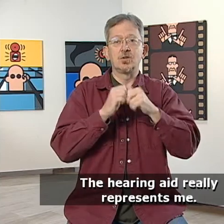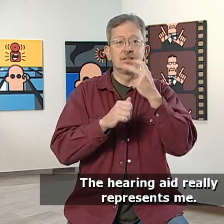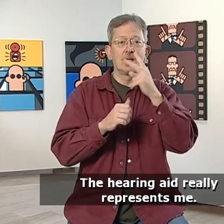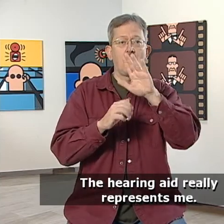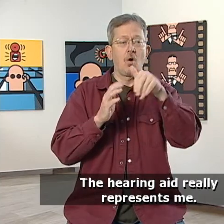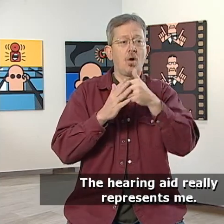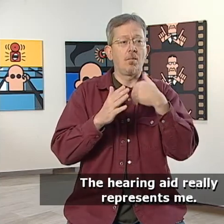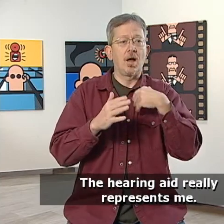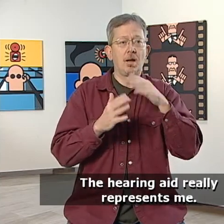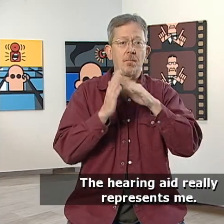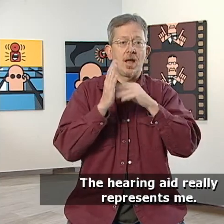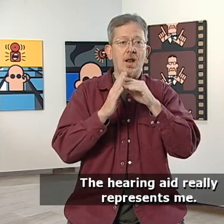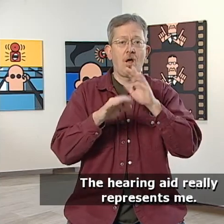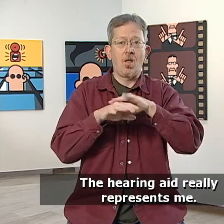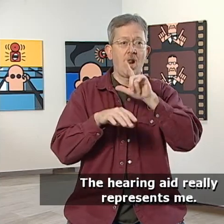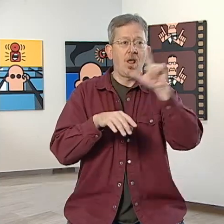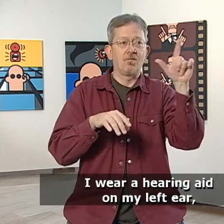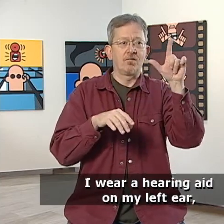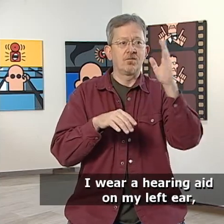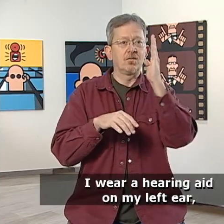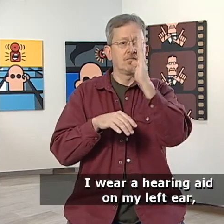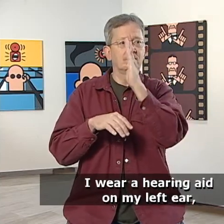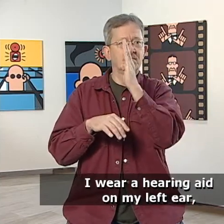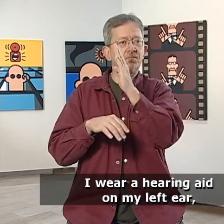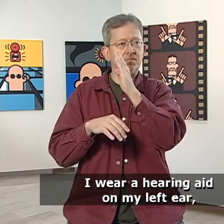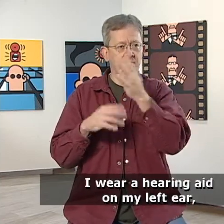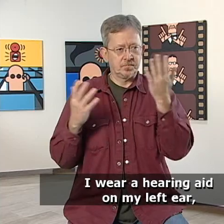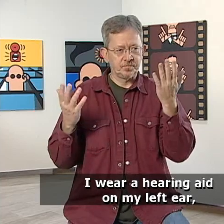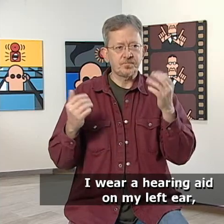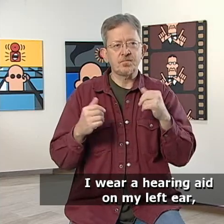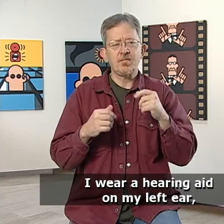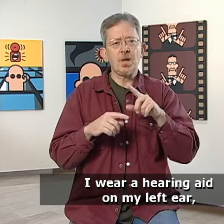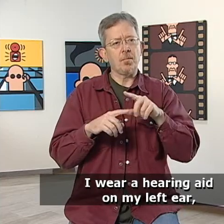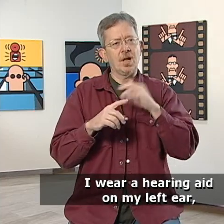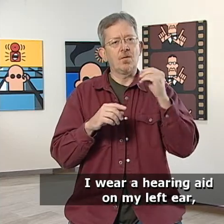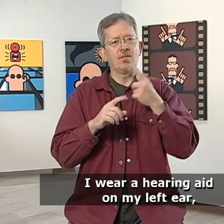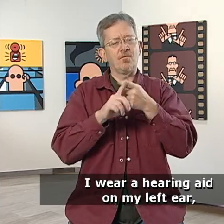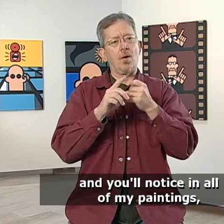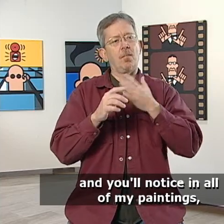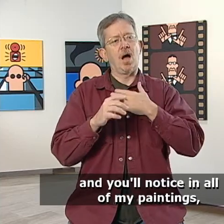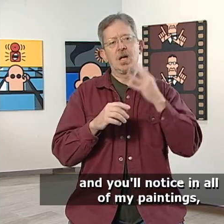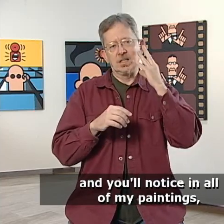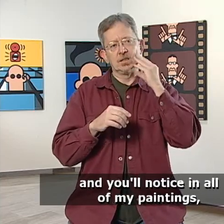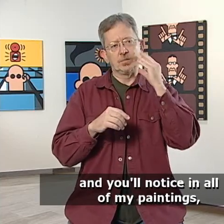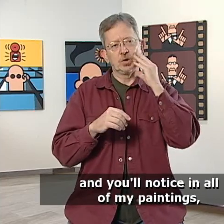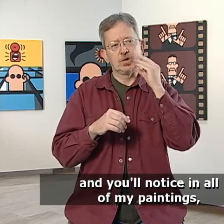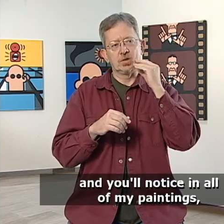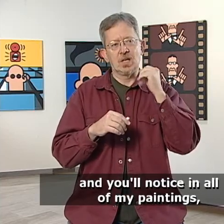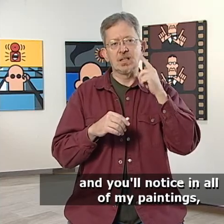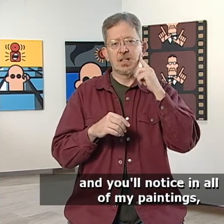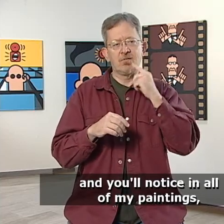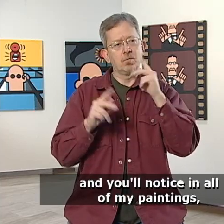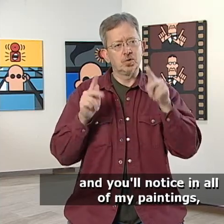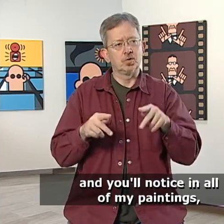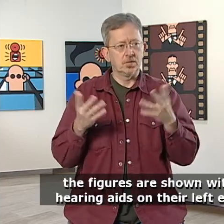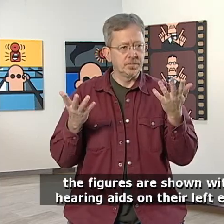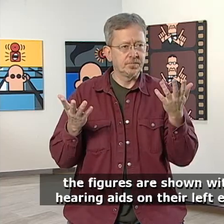The hearing aid really represents me. I wear a hearing aid on my left ear. And you'll notice in all of my paintings,